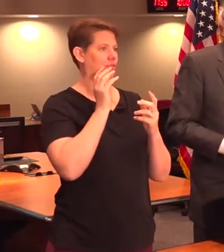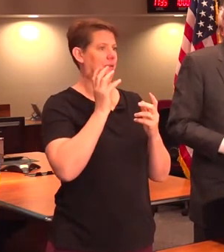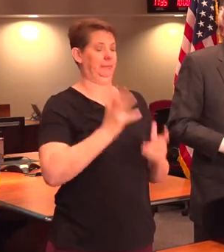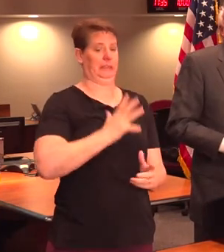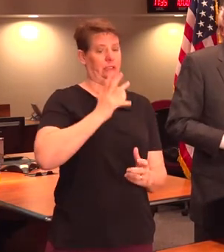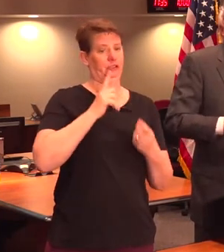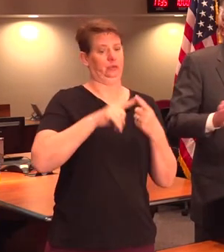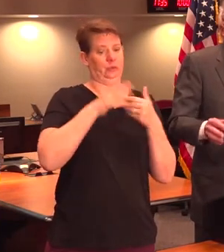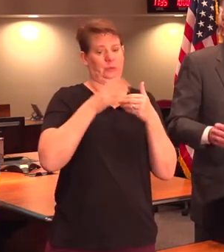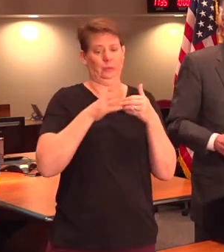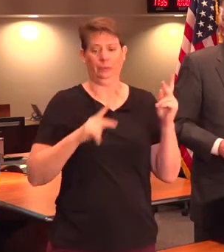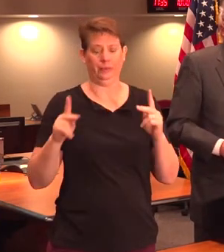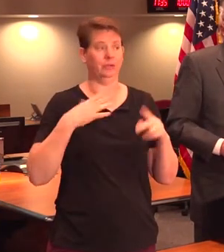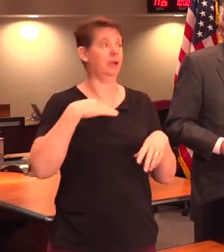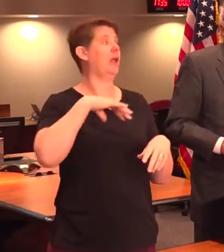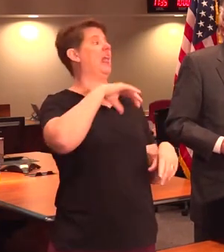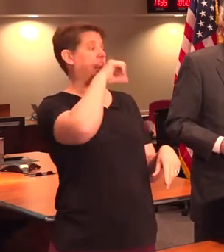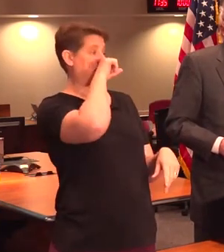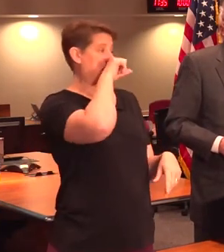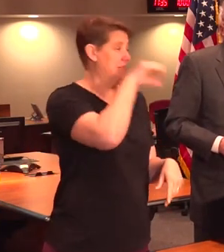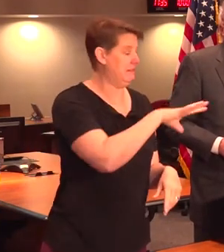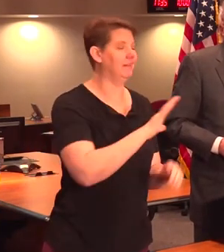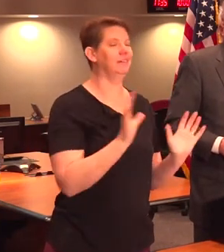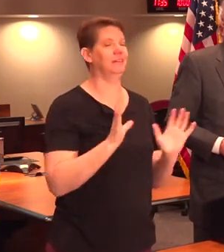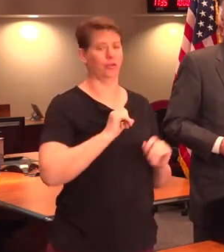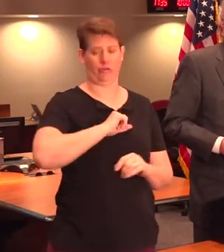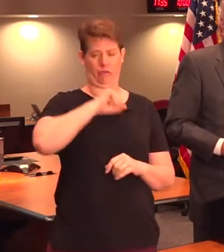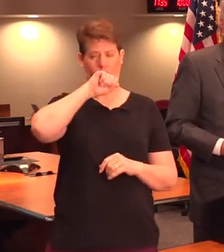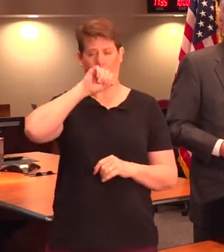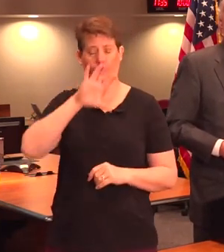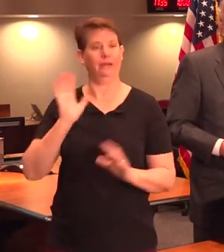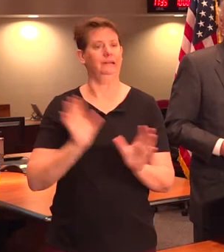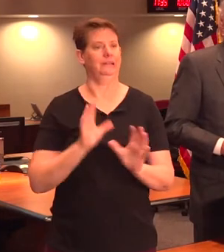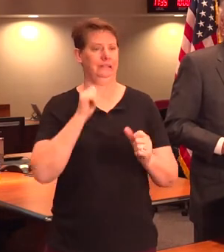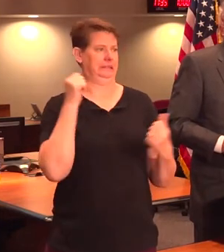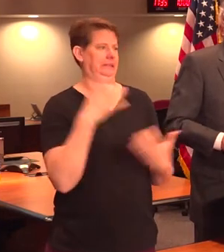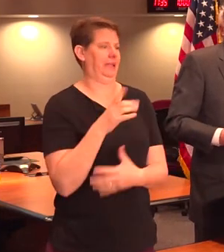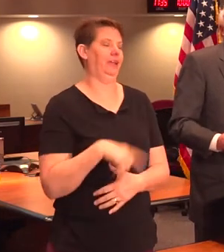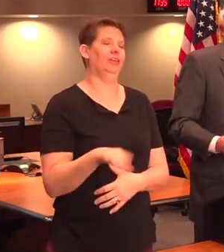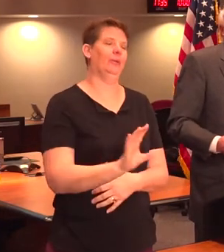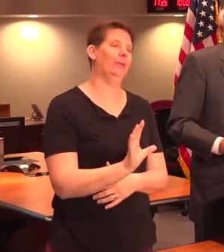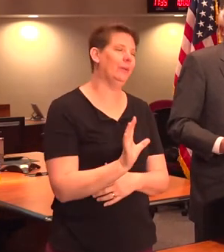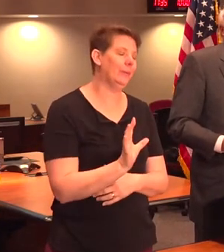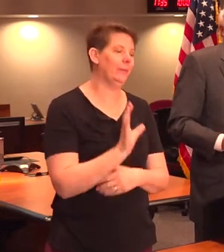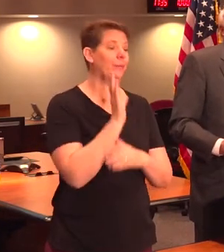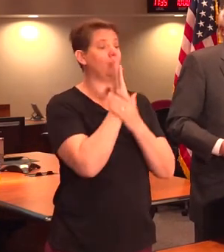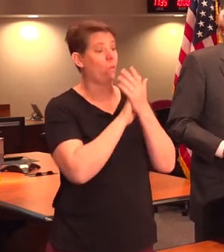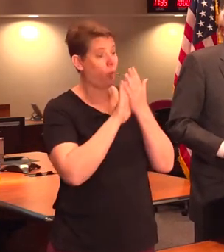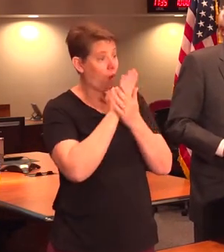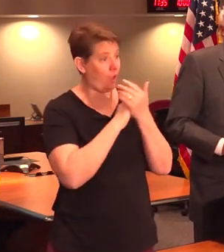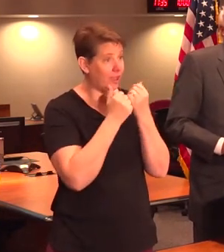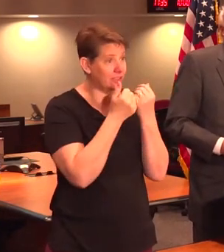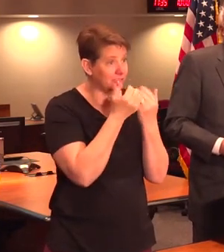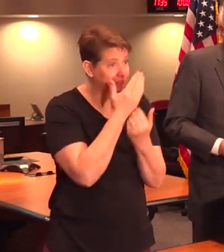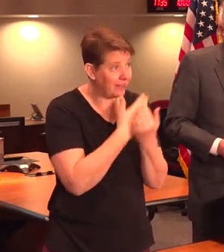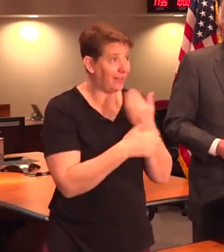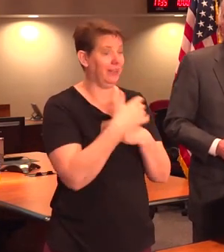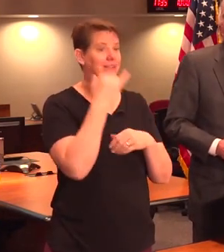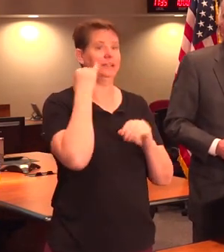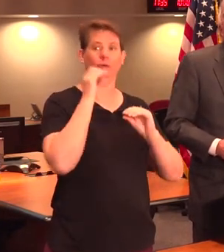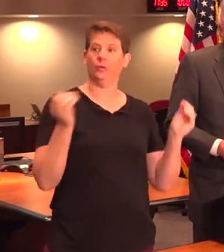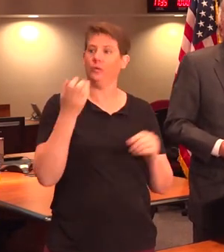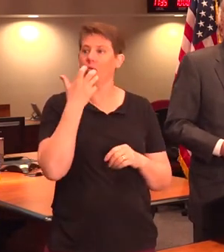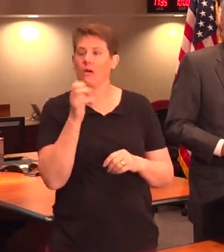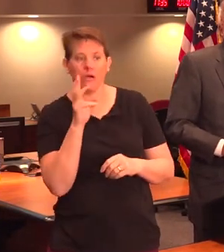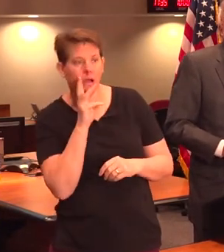to your neighbors. Don't sneeze on people or cough on people and scare them. But wash your hands. If you don't have hot